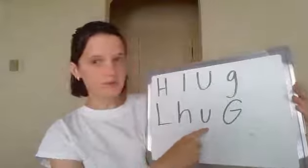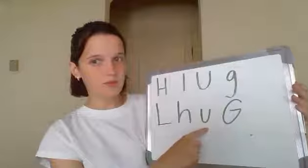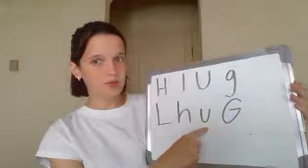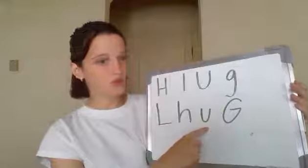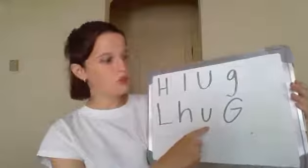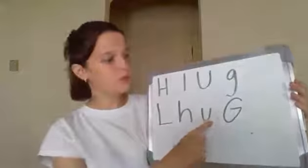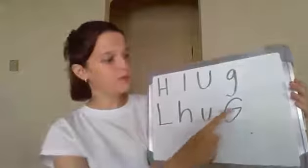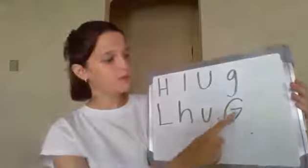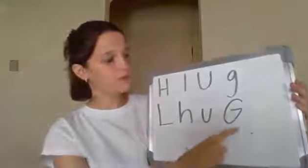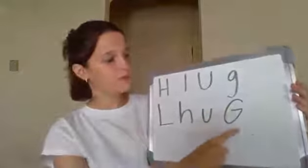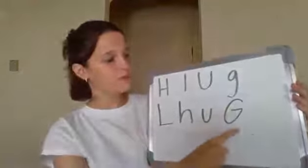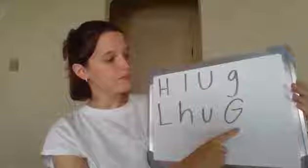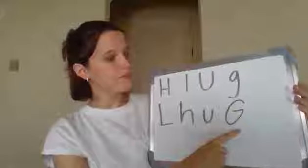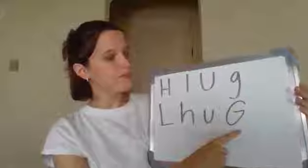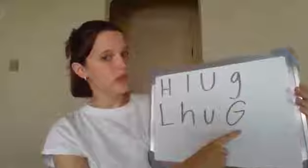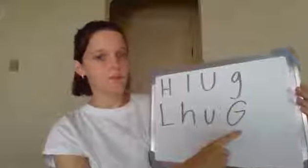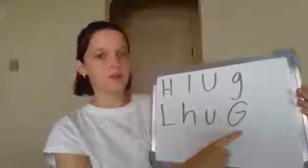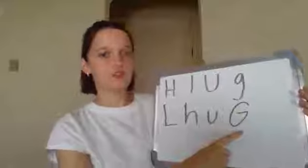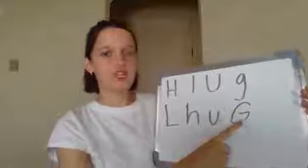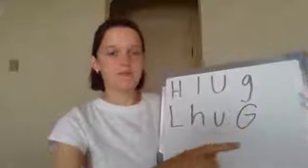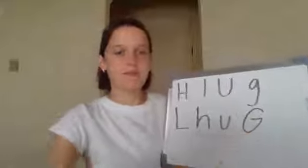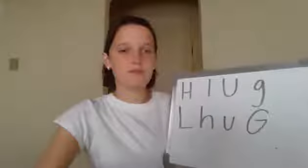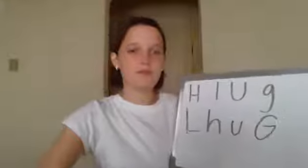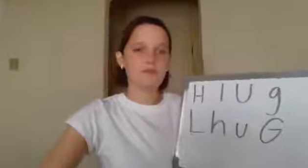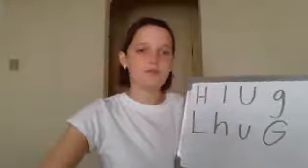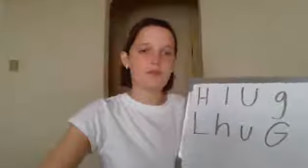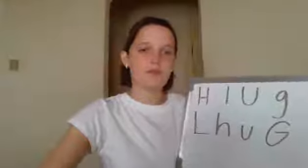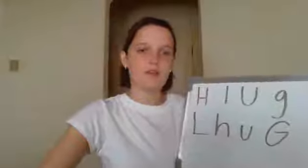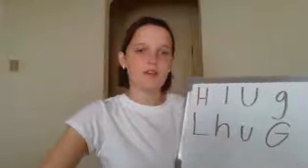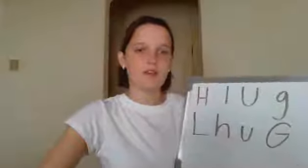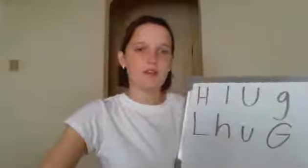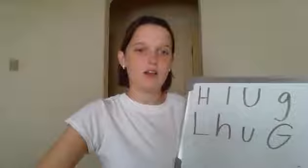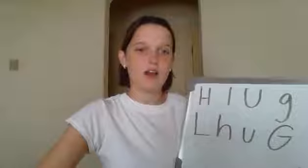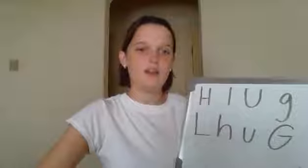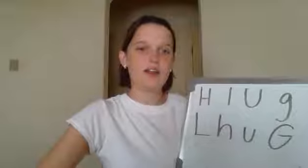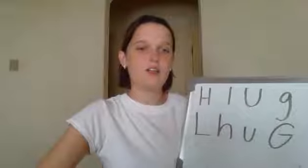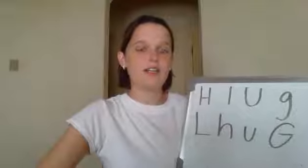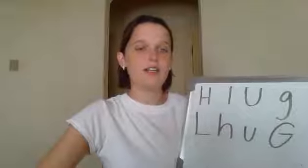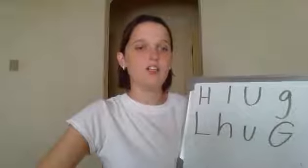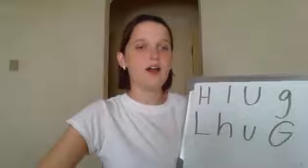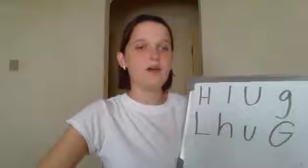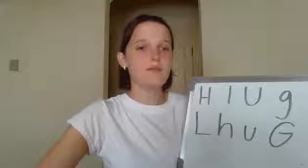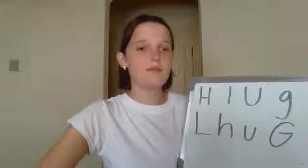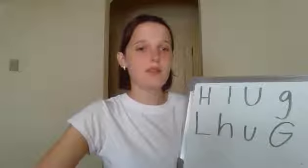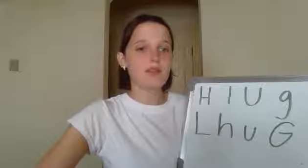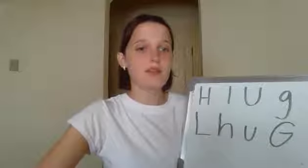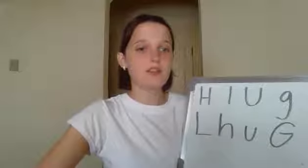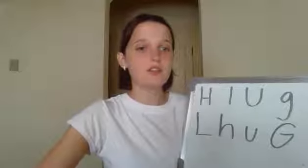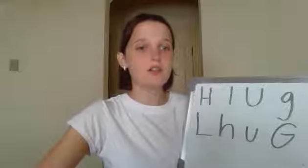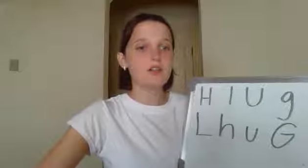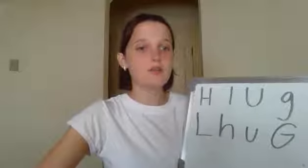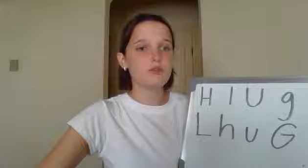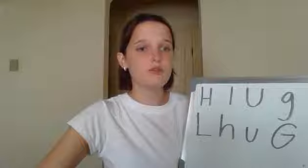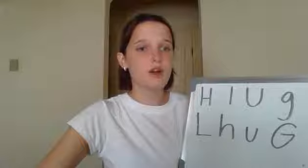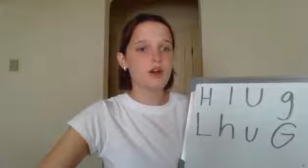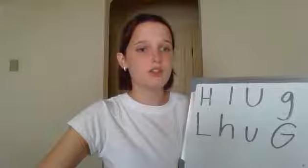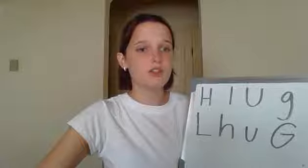U. Capital G. All right. Great job. Next we're going to move on